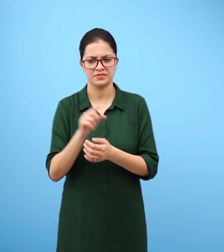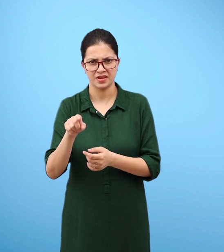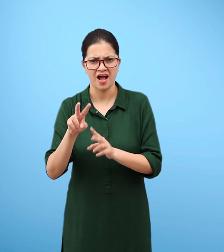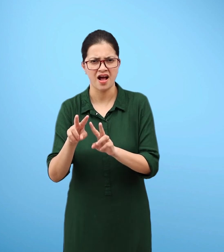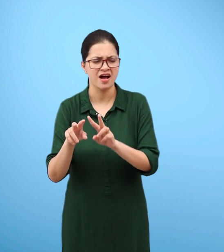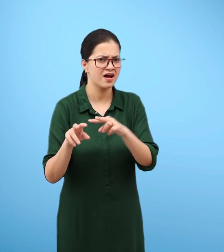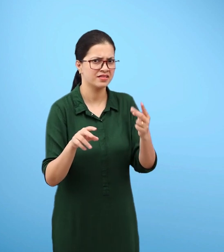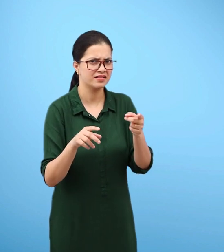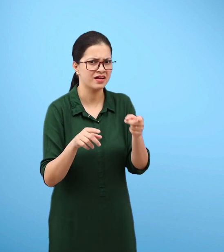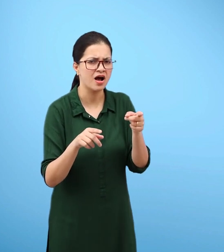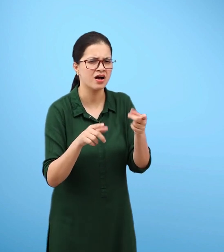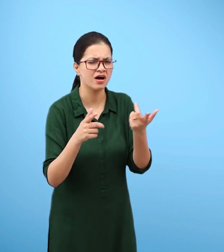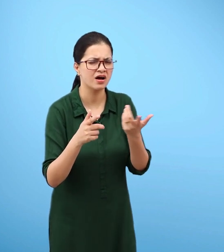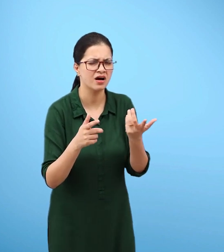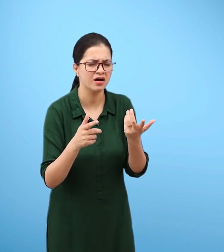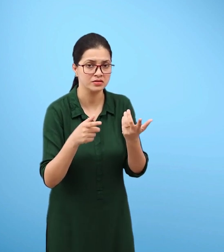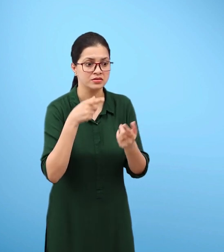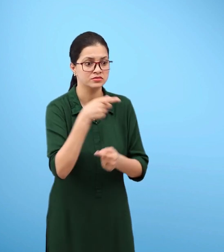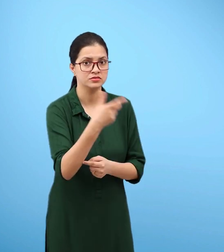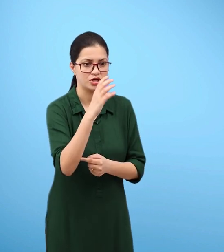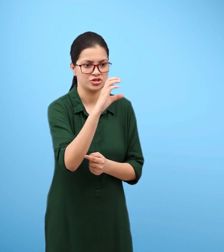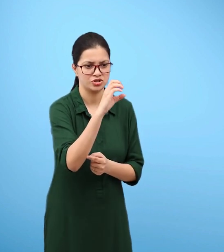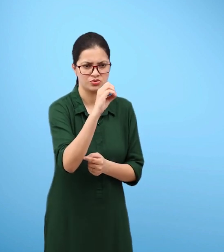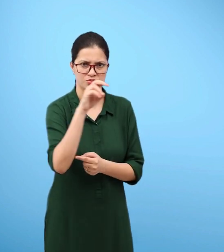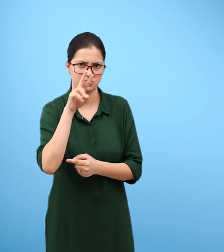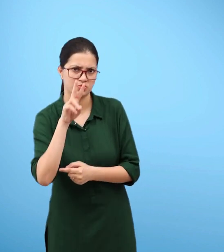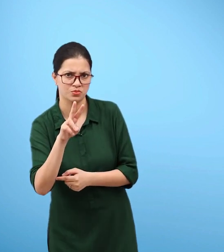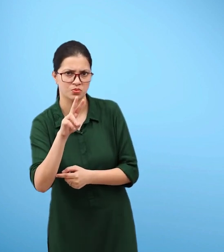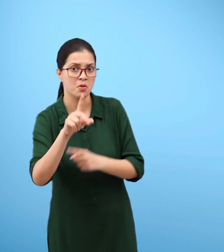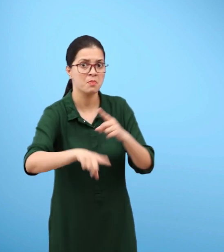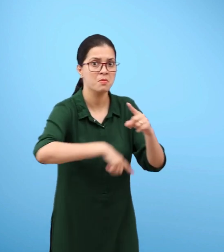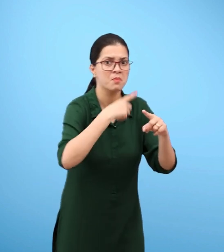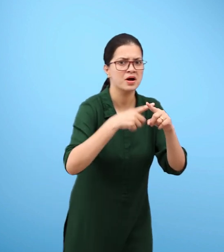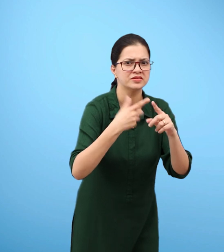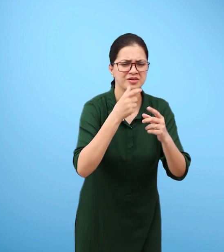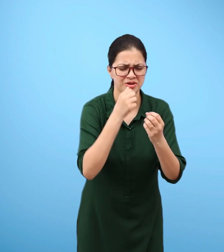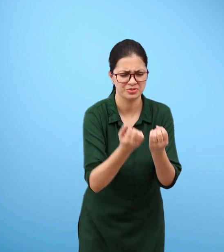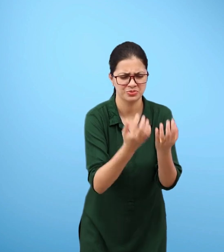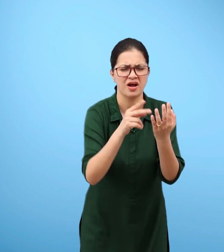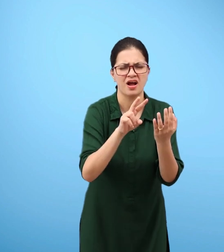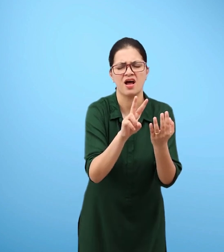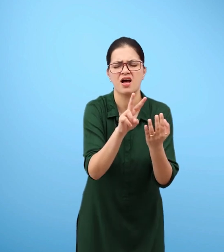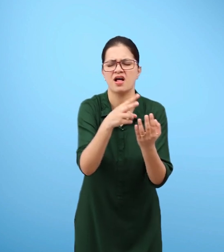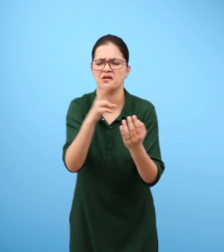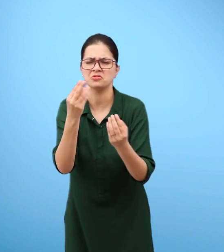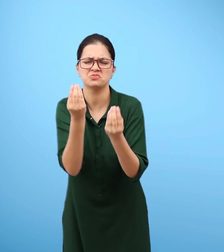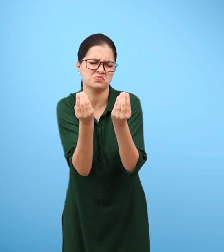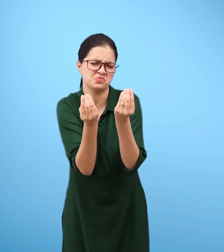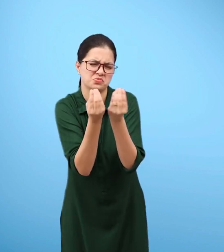The remaining 1% is constituted by carbon dioxide and a few other gases and water vapour.